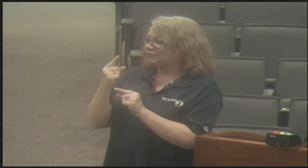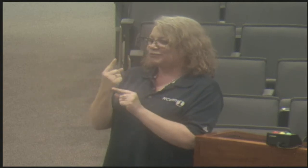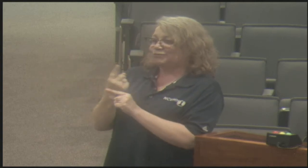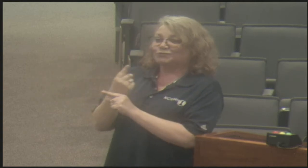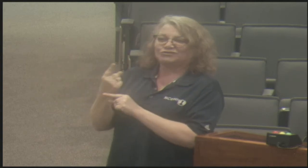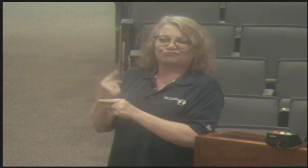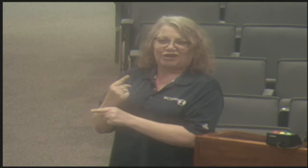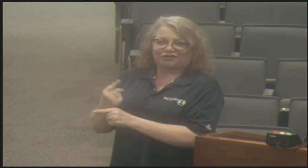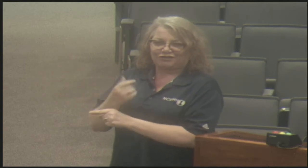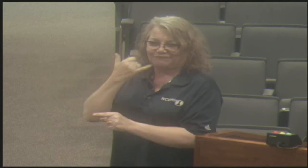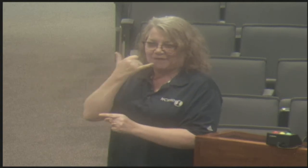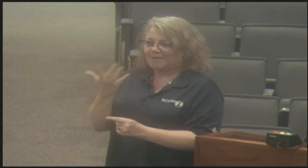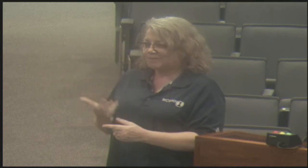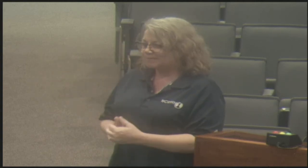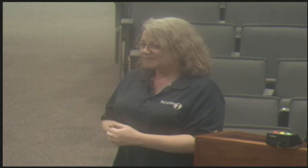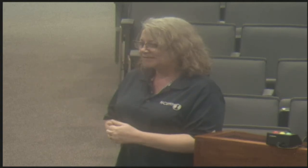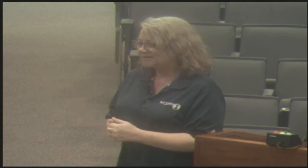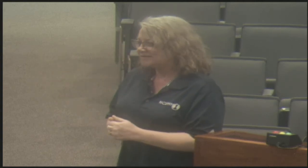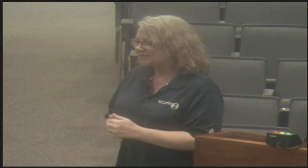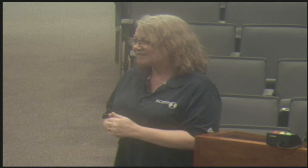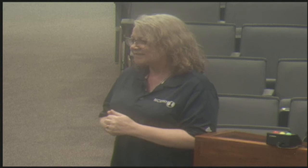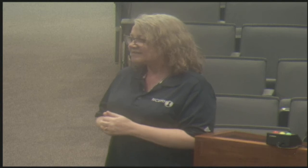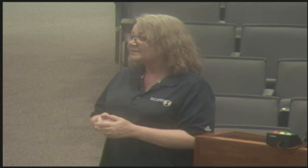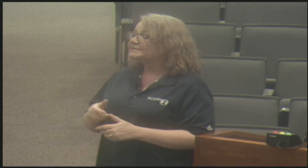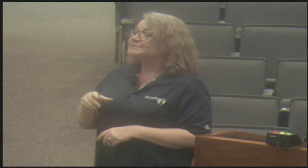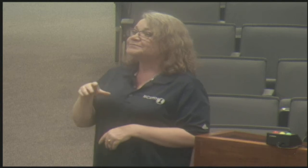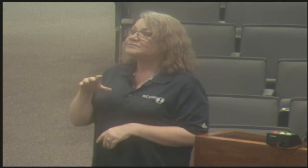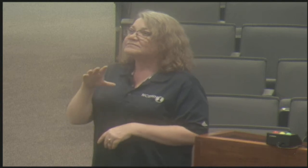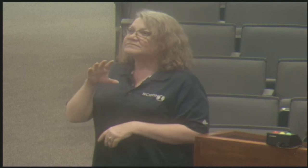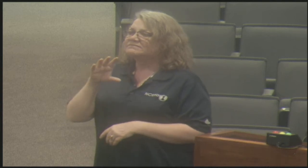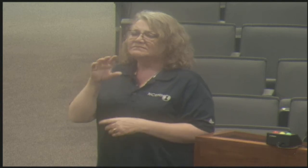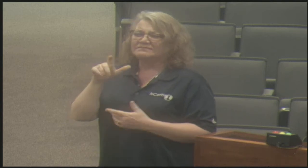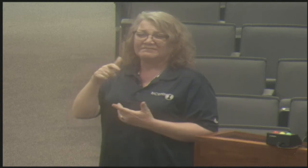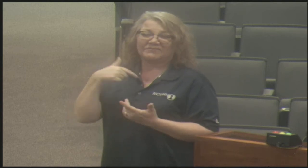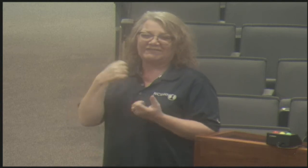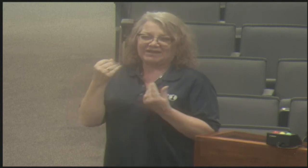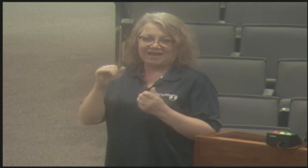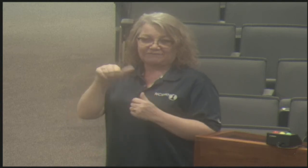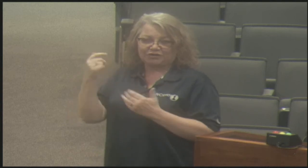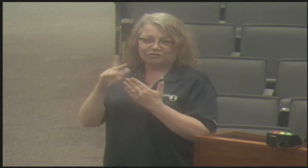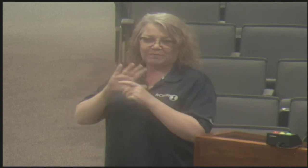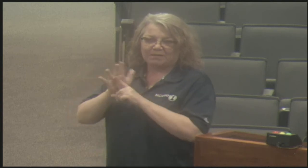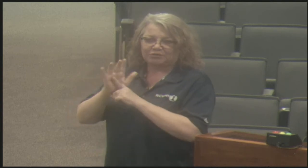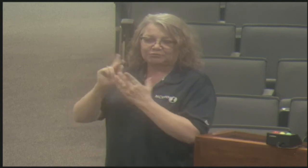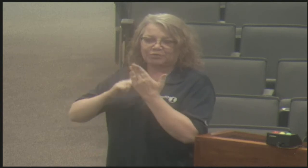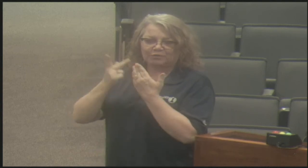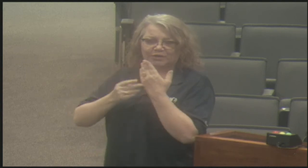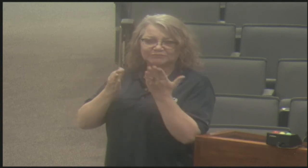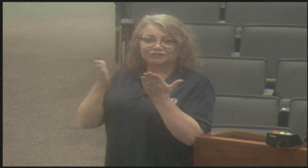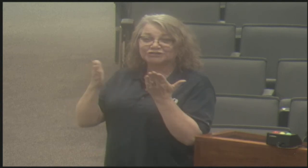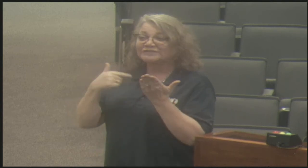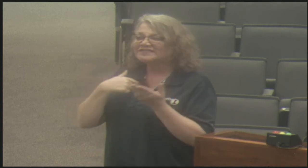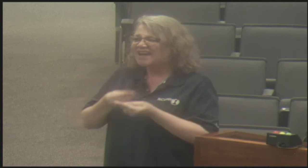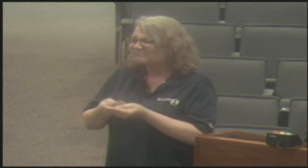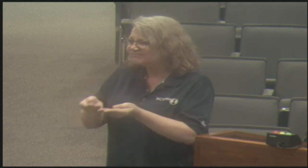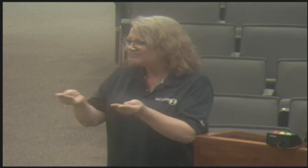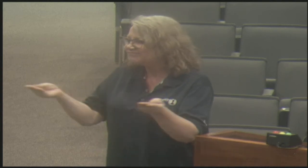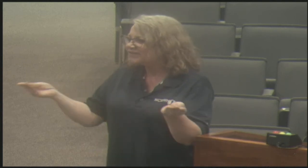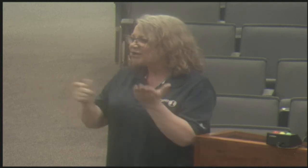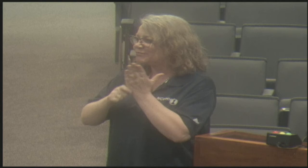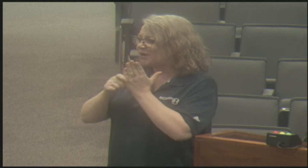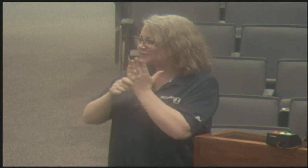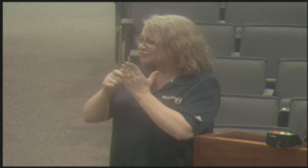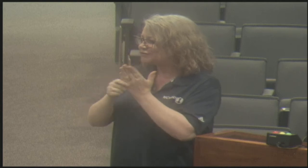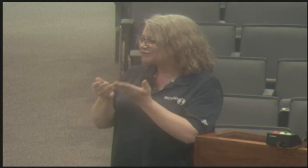some various resources that folks can use in regards to enhance their phone services. But another popular